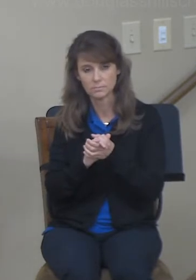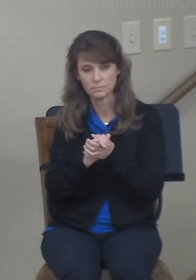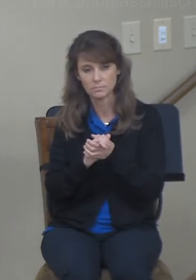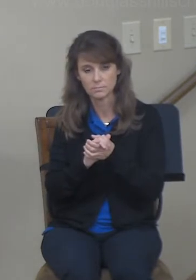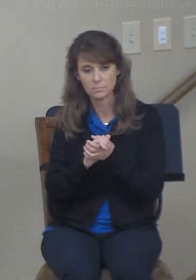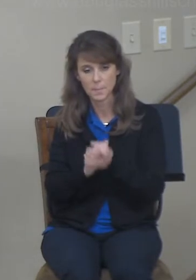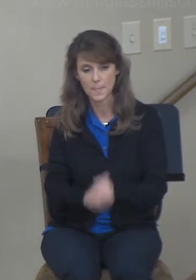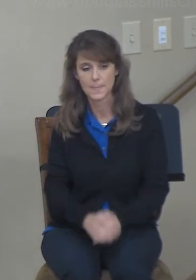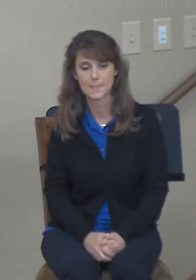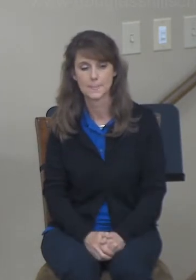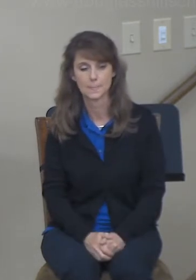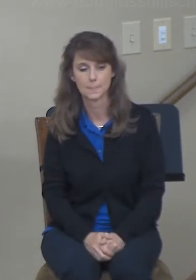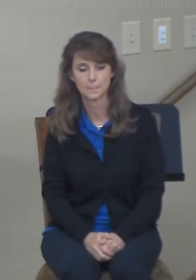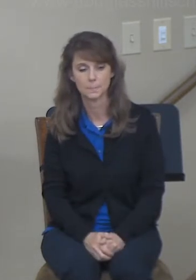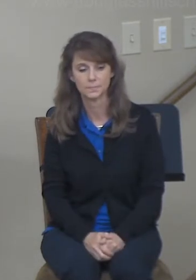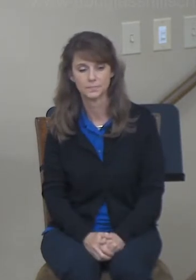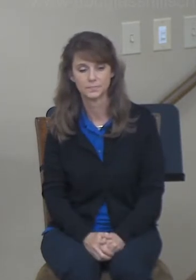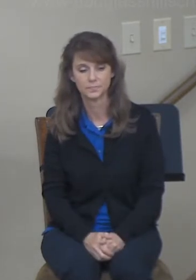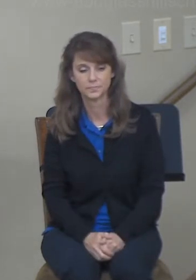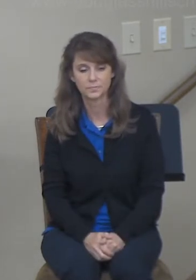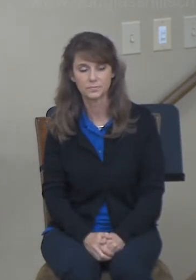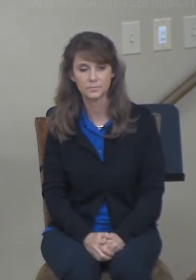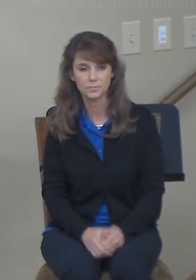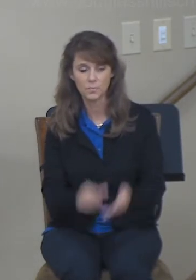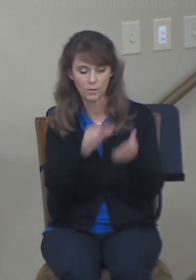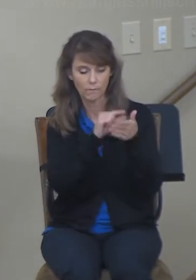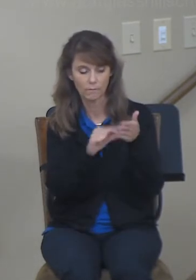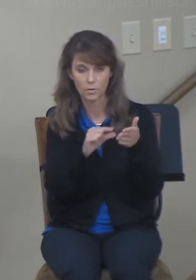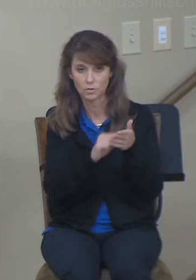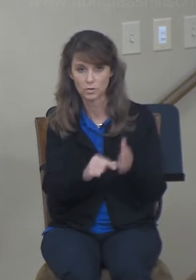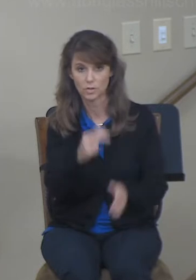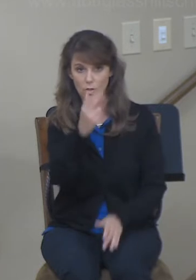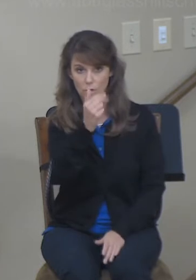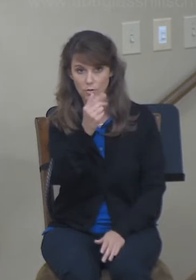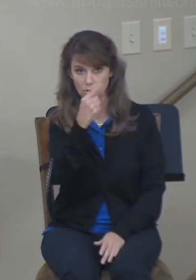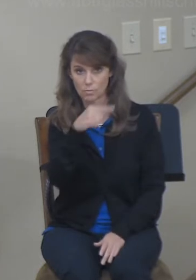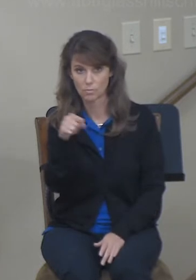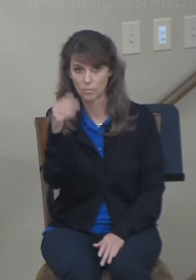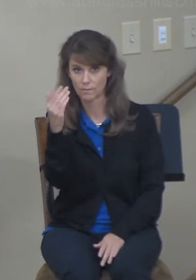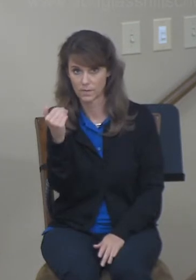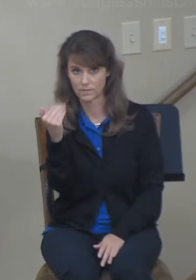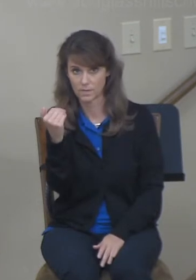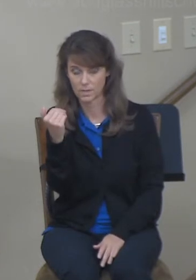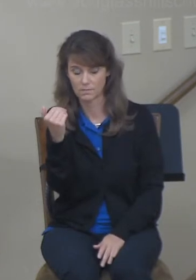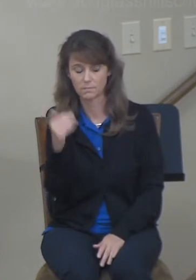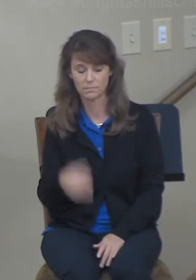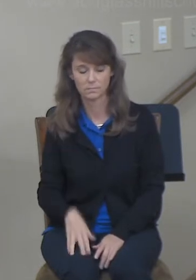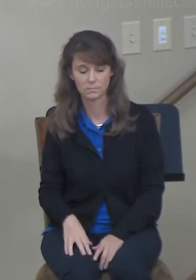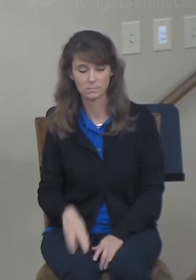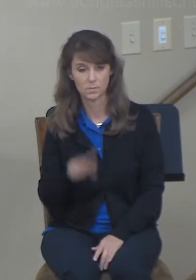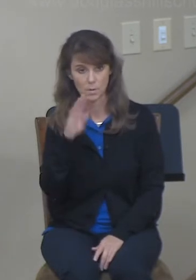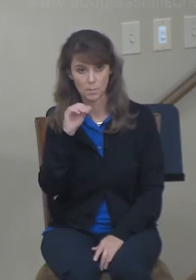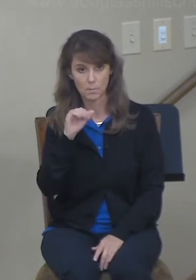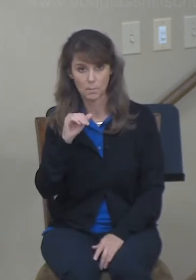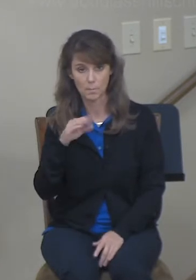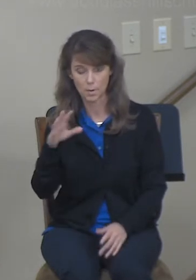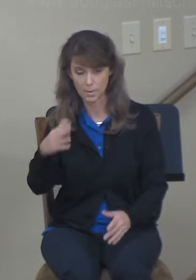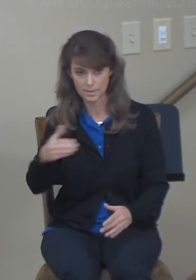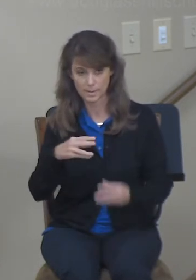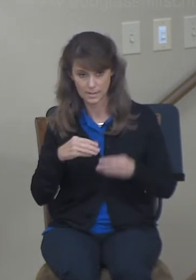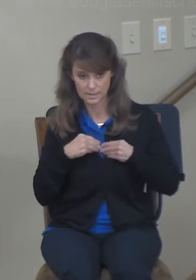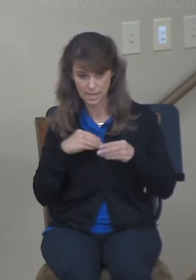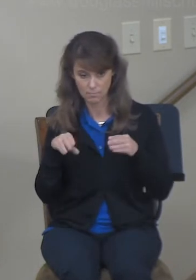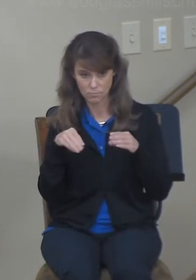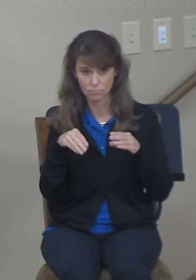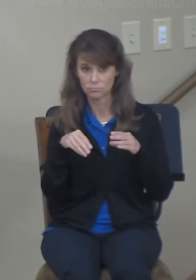reversal in circumstances. So, let's read verses 13 down through verse 15. So, Boaz took Ruth, and she became